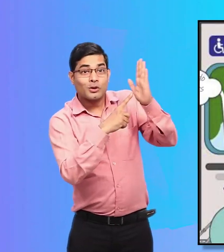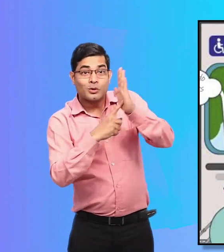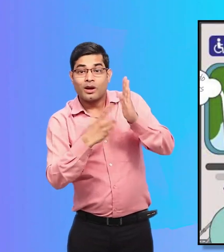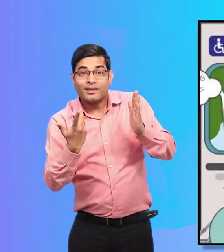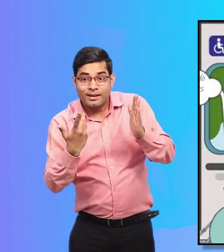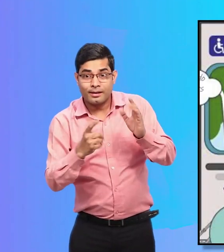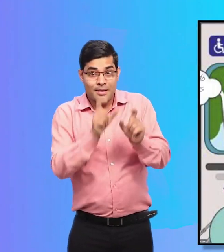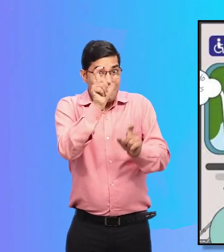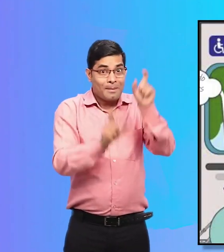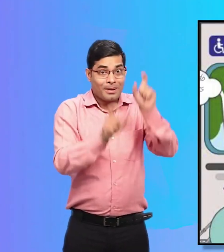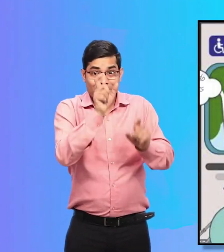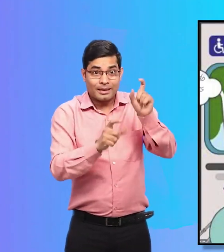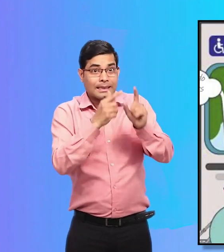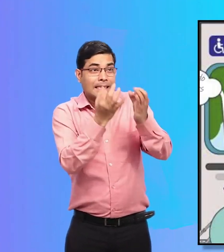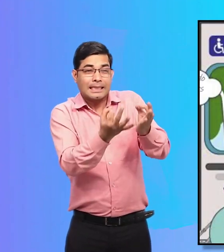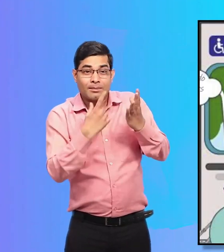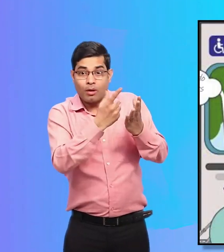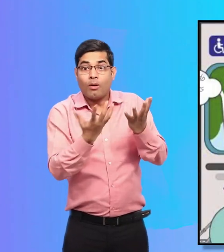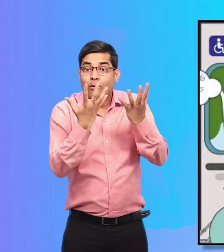are reserved for people with special needs.